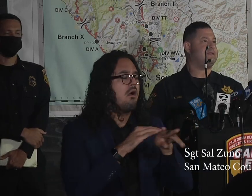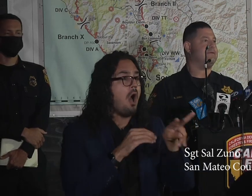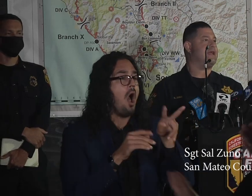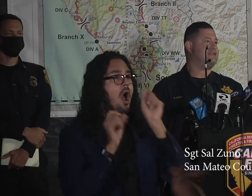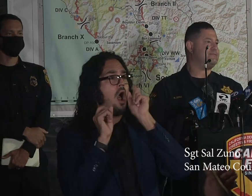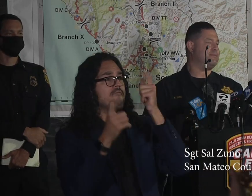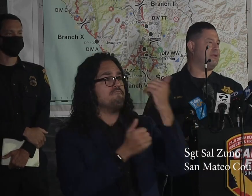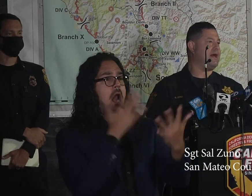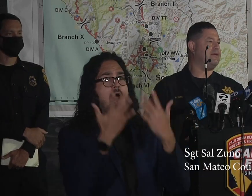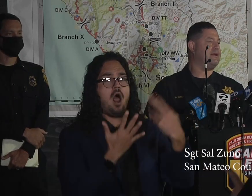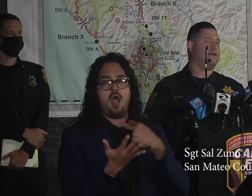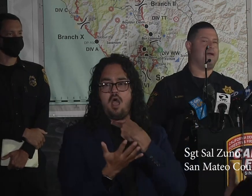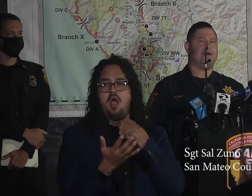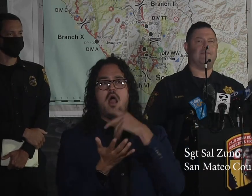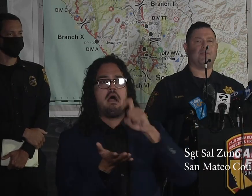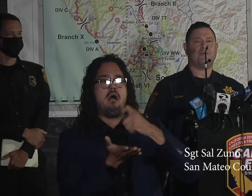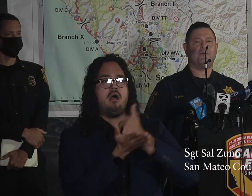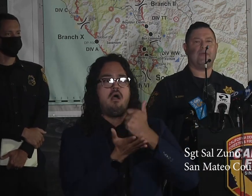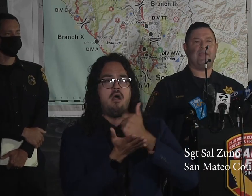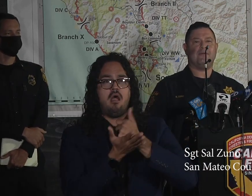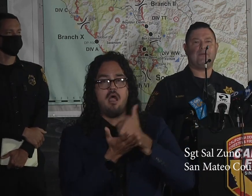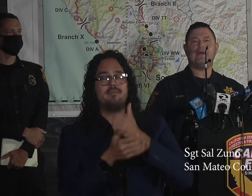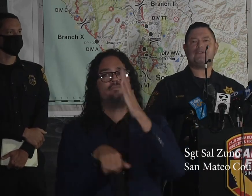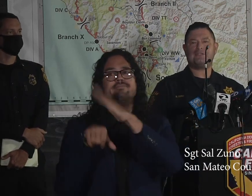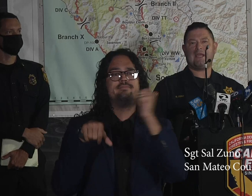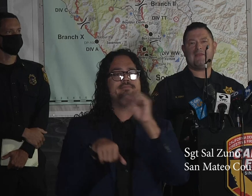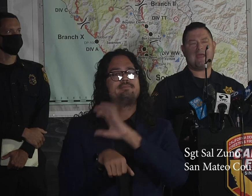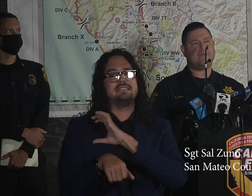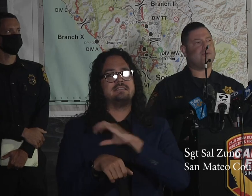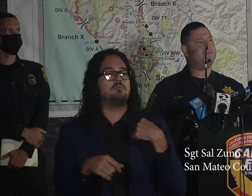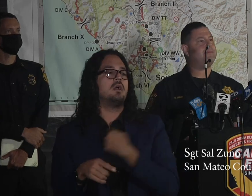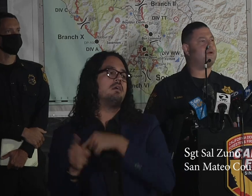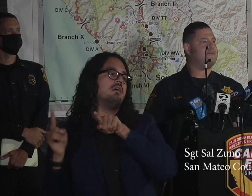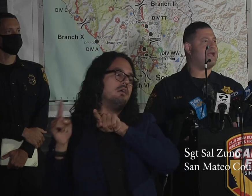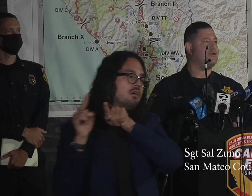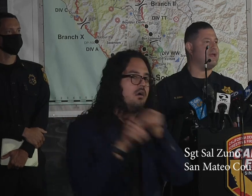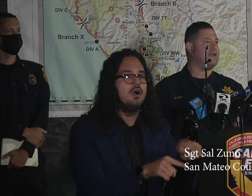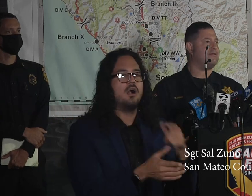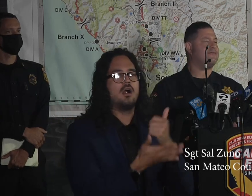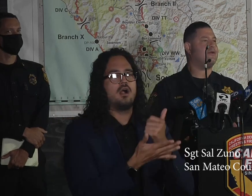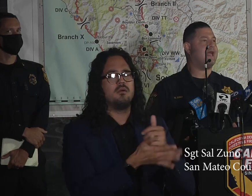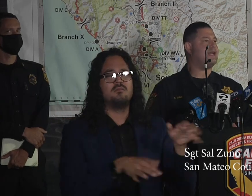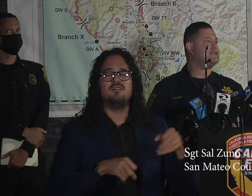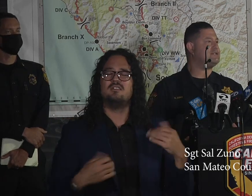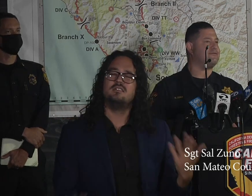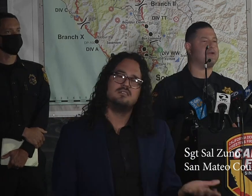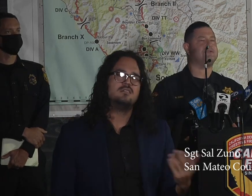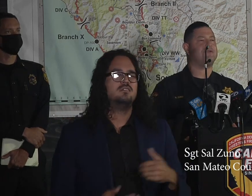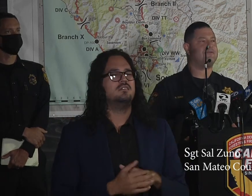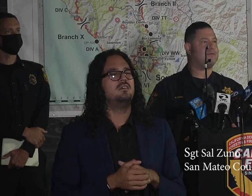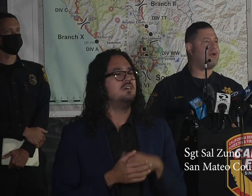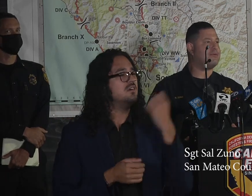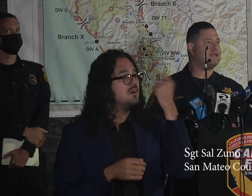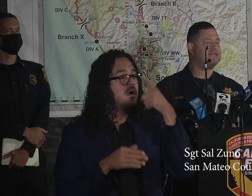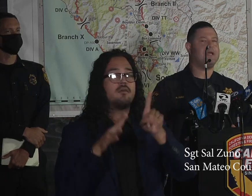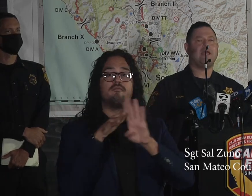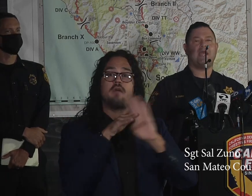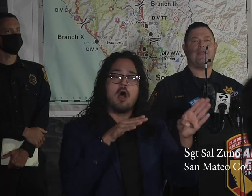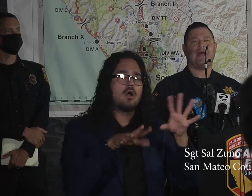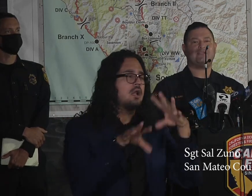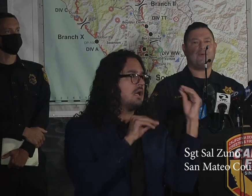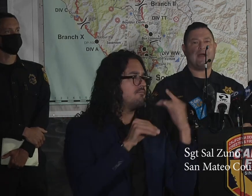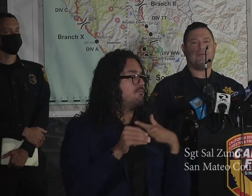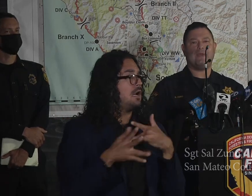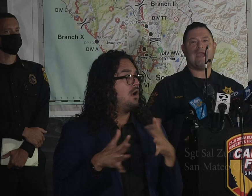to get these people out. We understand that when people are evacuated, they're very anxious, they're concerned for the properties,